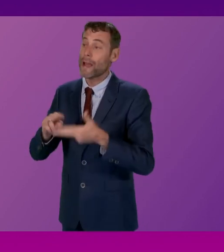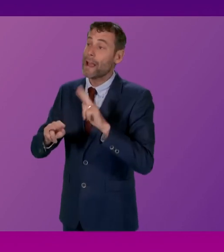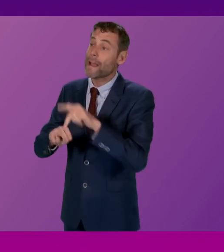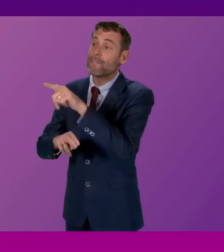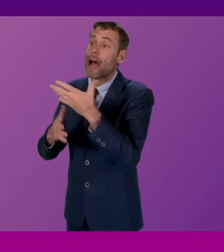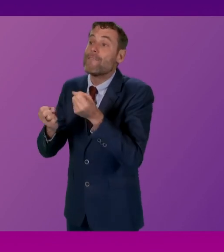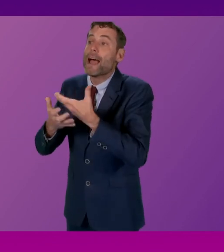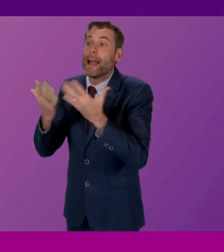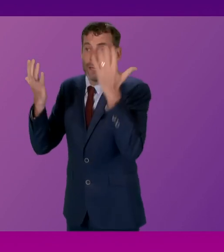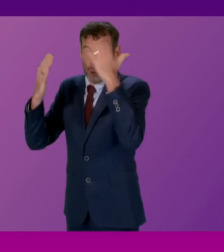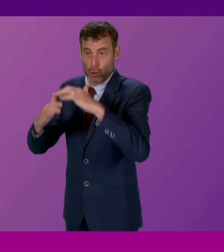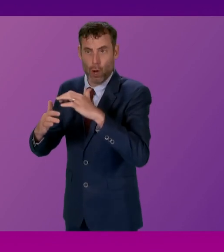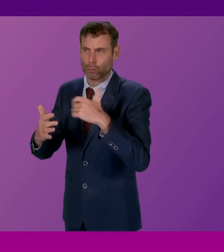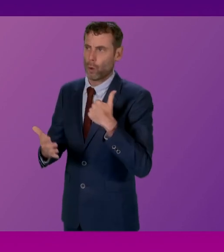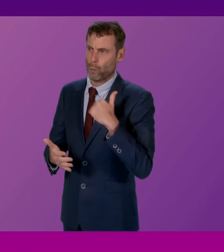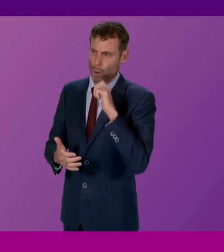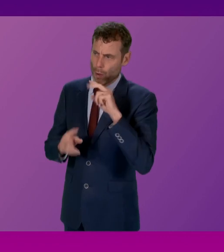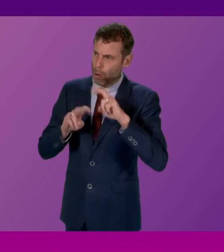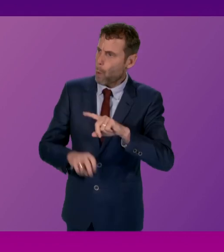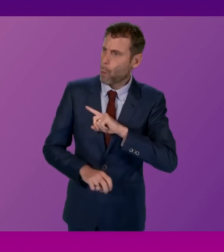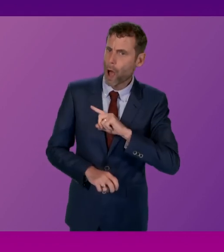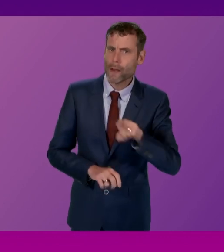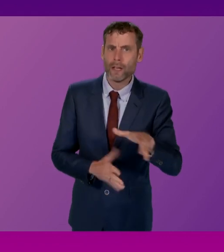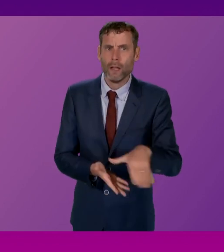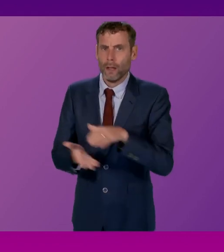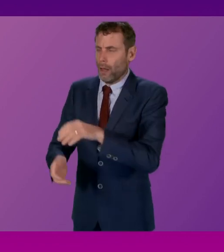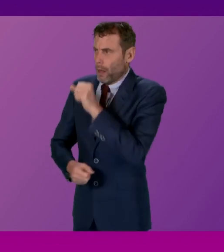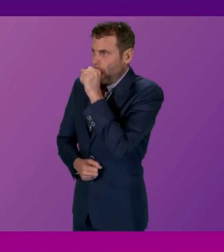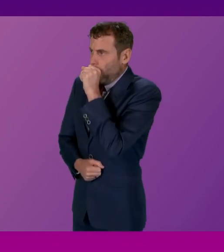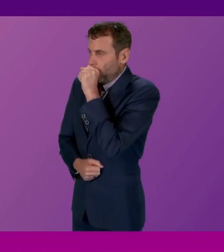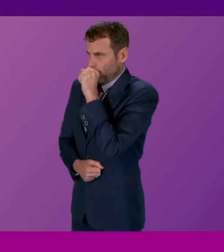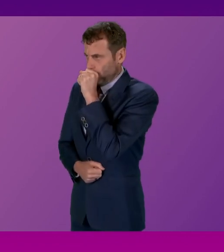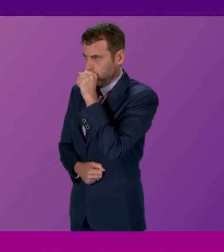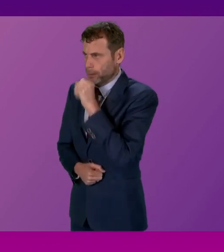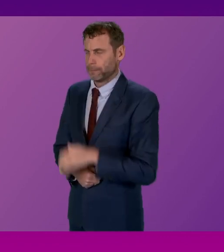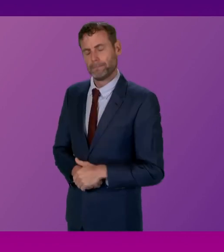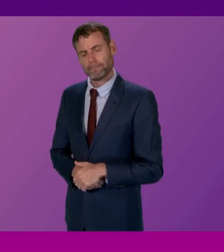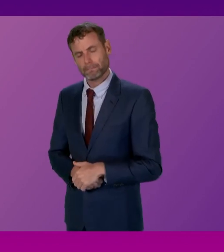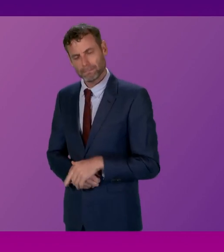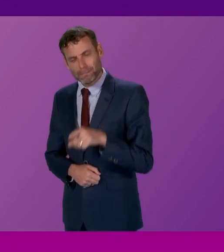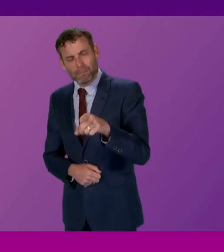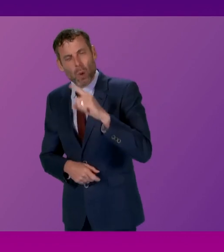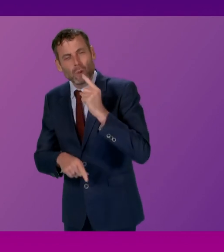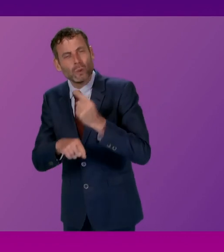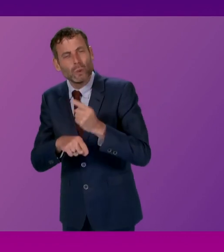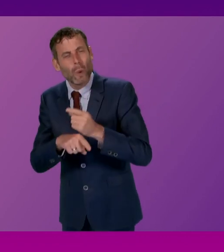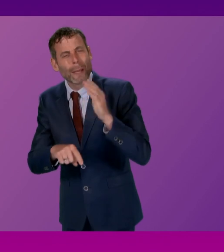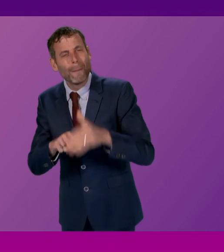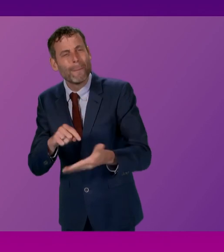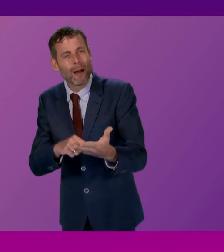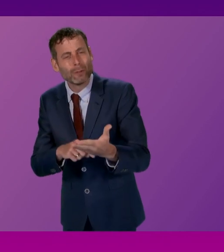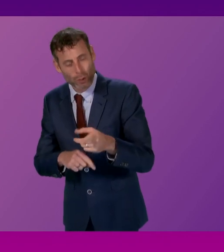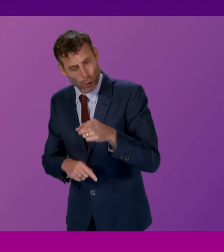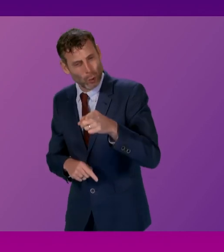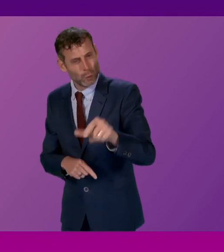fully investigated. Douglas Ross. I'm not sure what the First Minister is talking about. This is from this morning. Surely he is